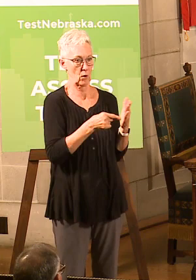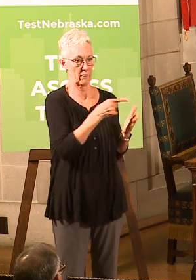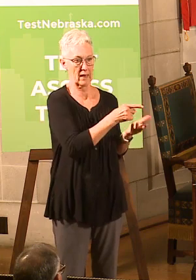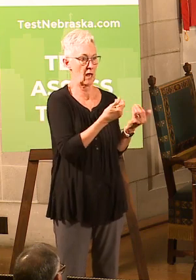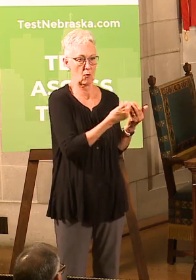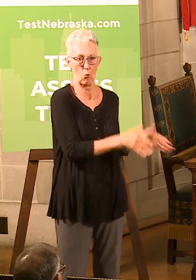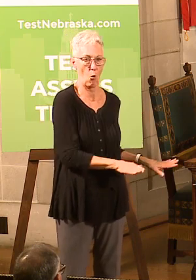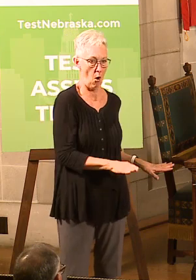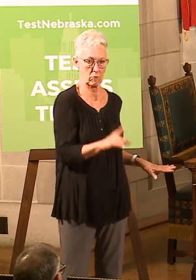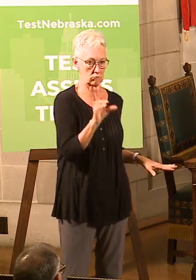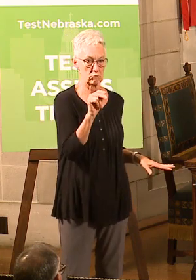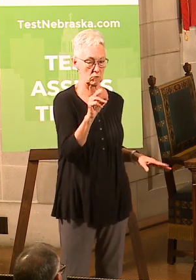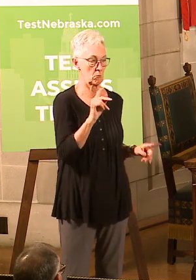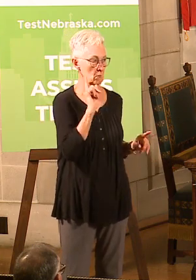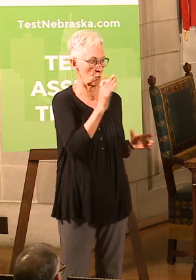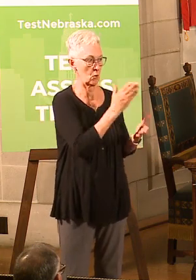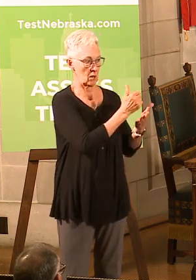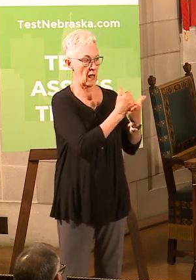on for the next year.